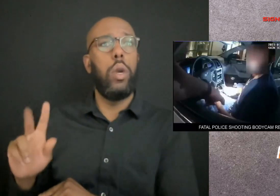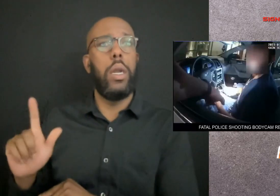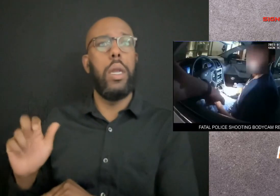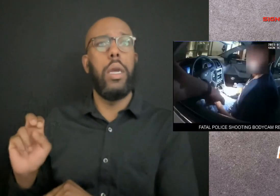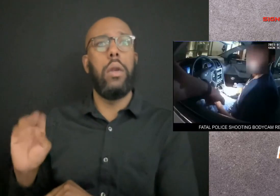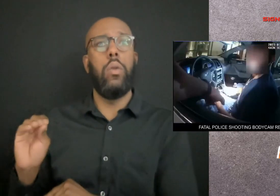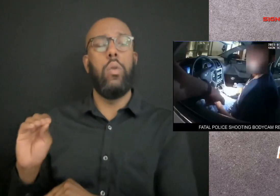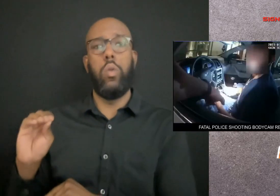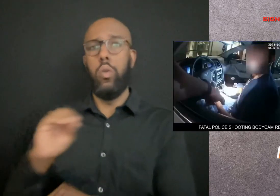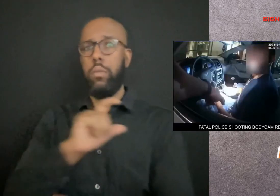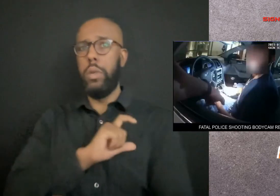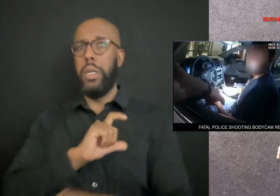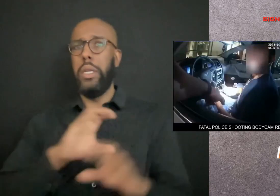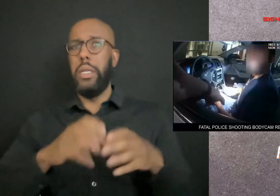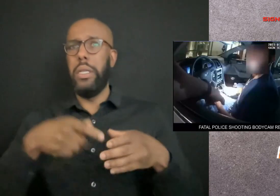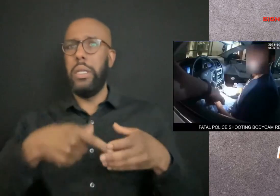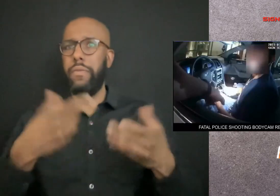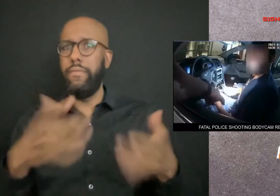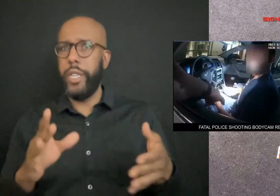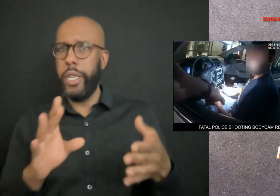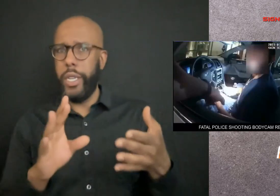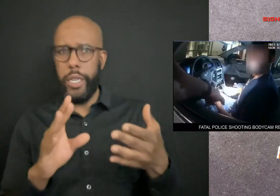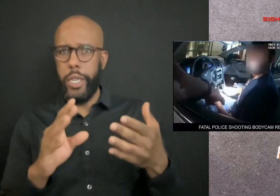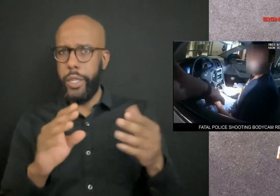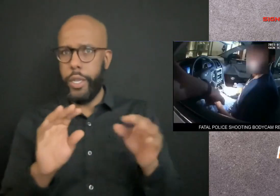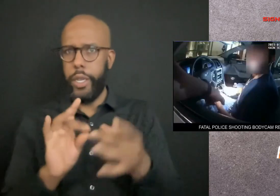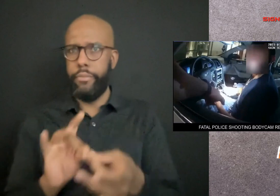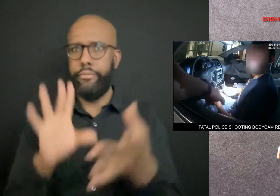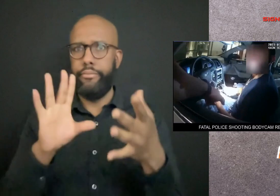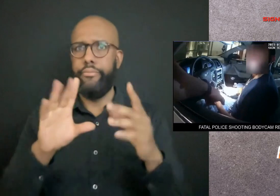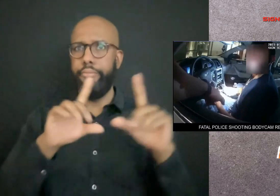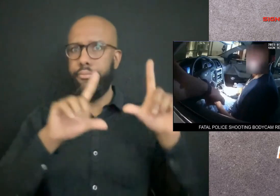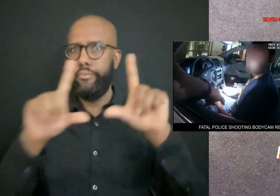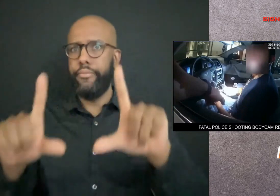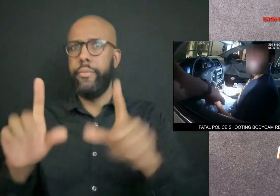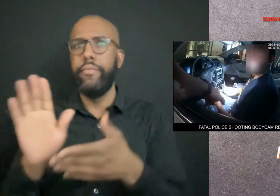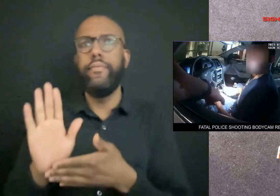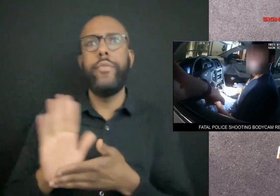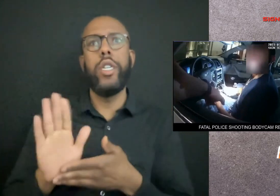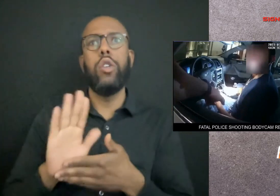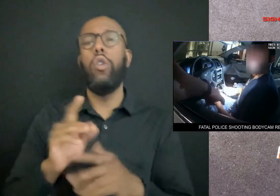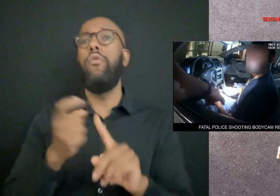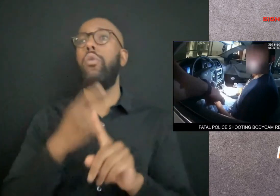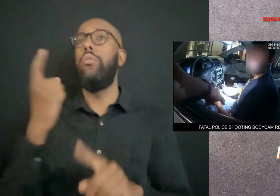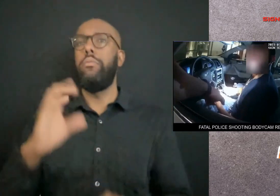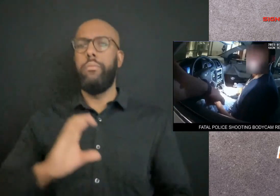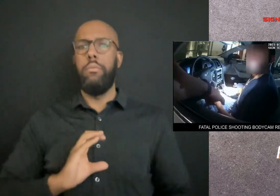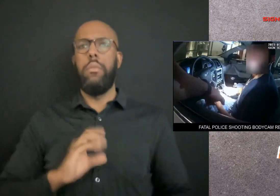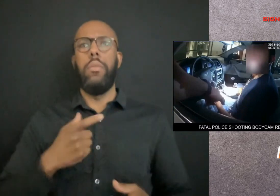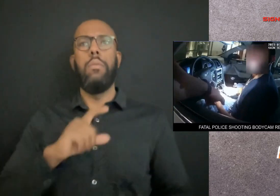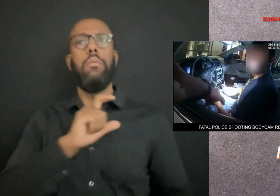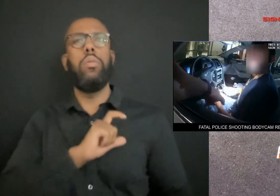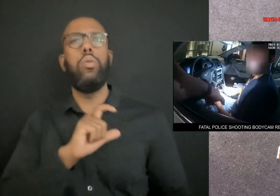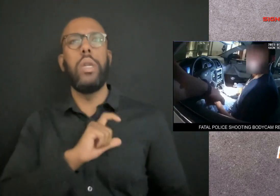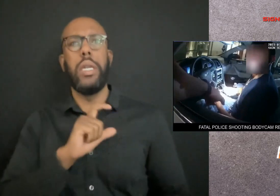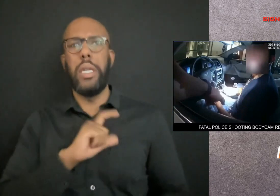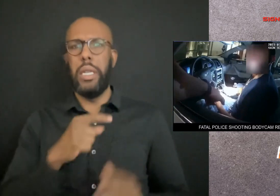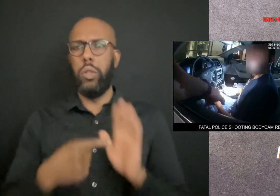The Orlando Police Department has released the body camera video showing the fatal shooting of 26-year-old Derek